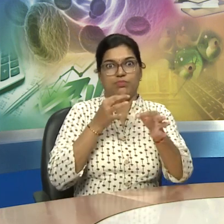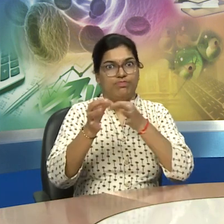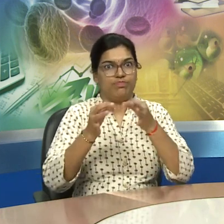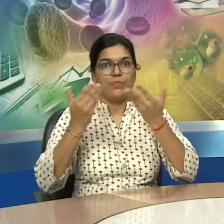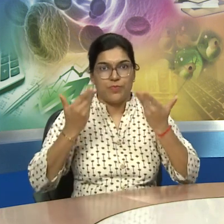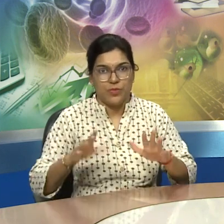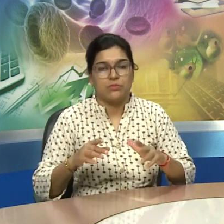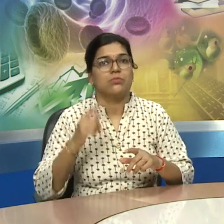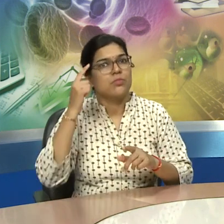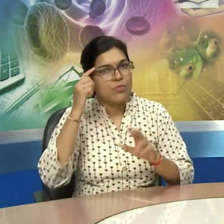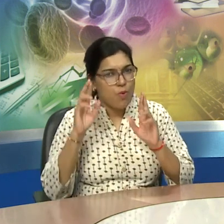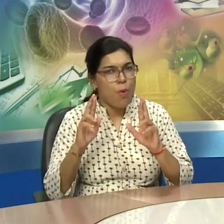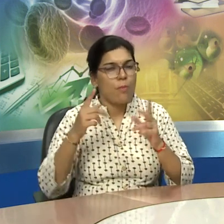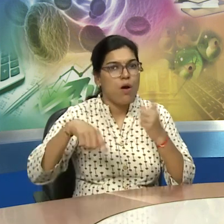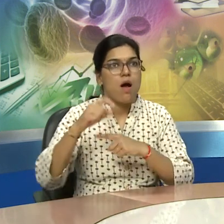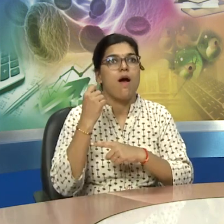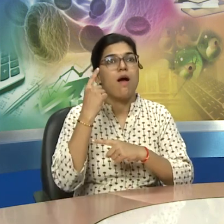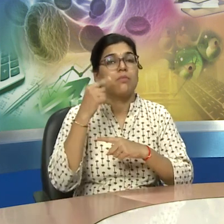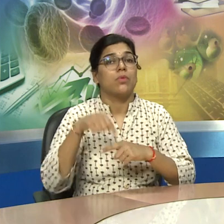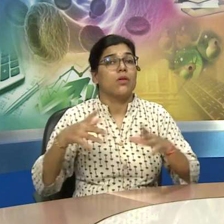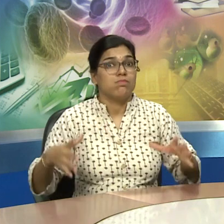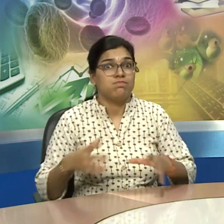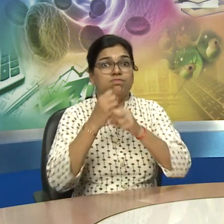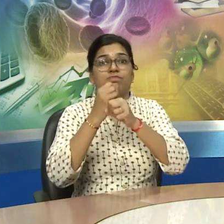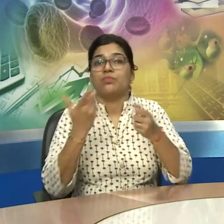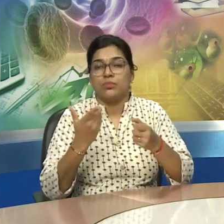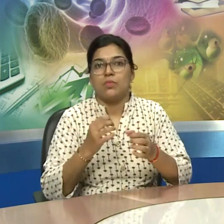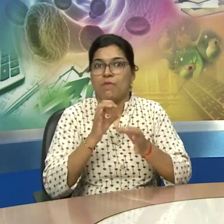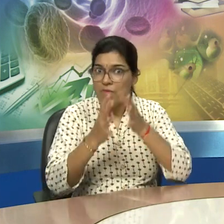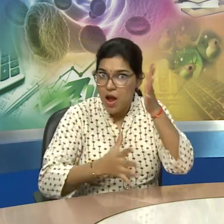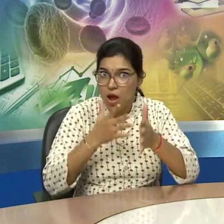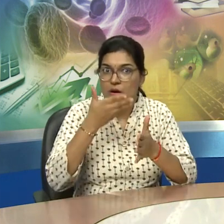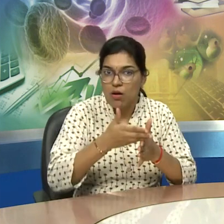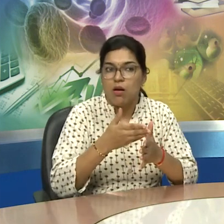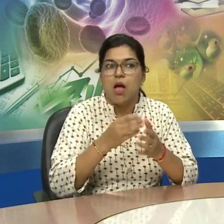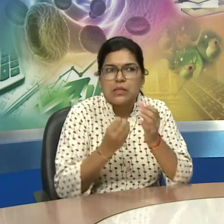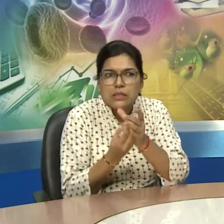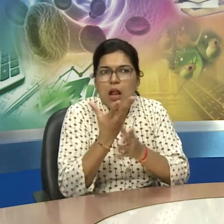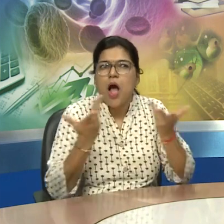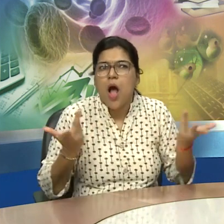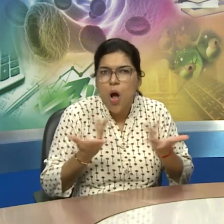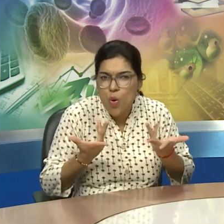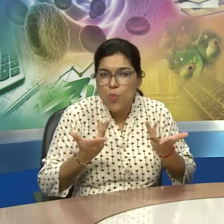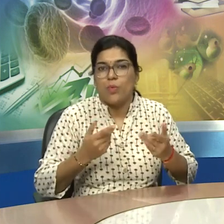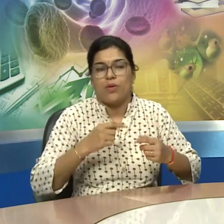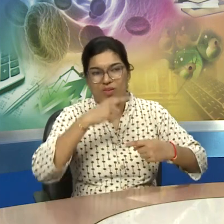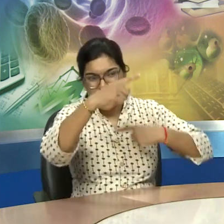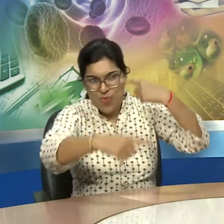so far we have covered many points i hope you all have understood this we understood about fire